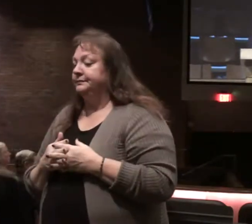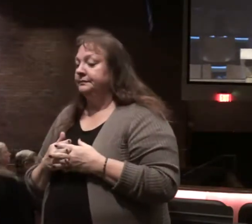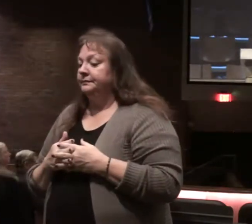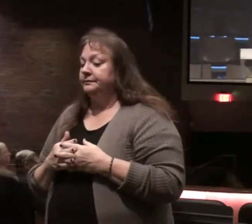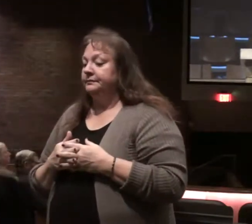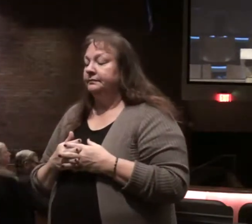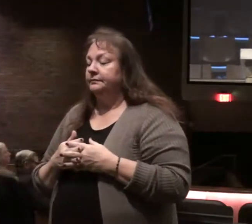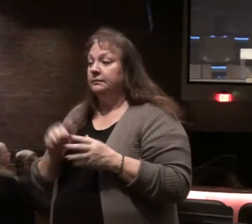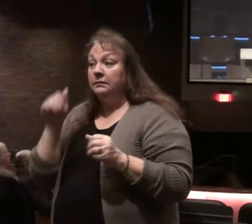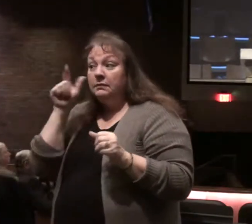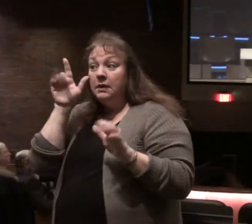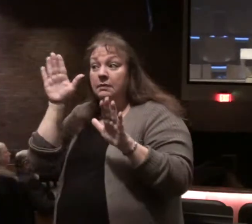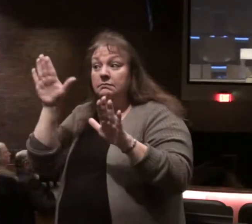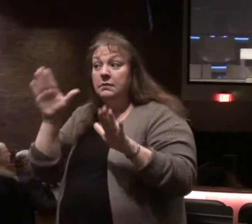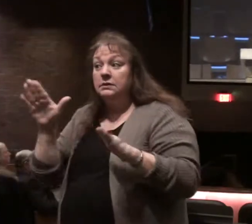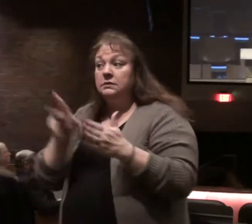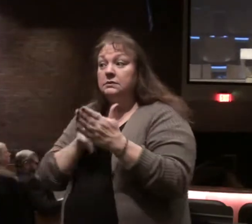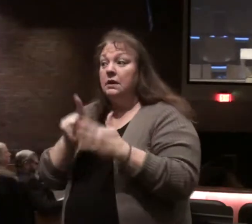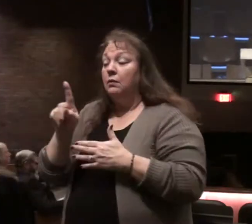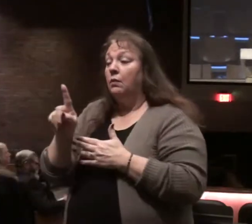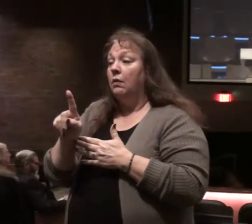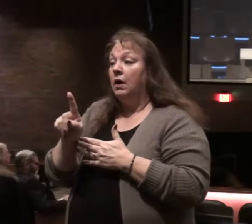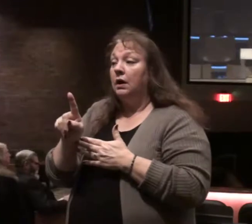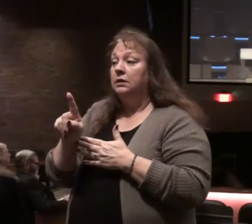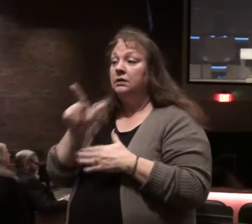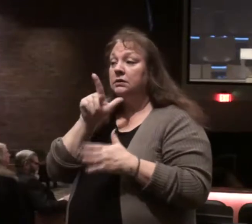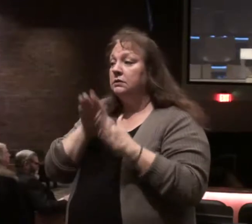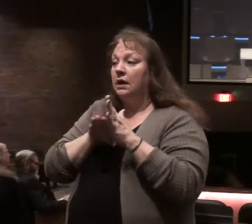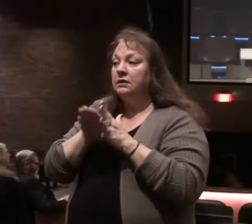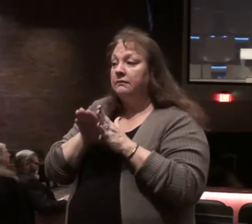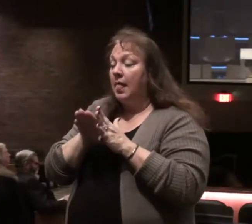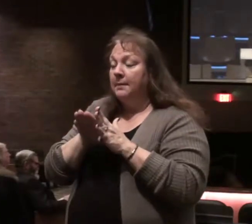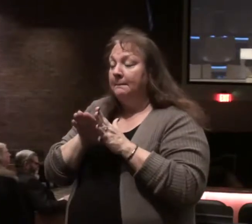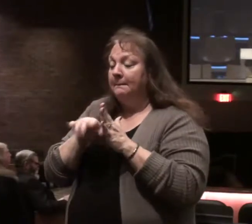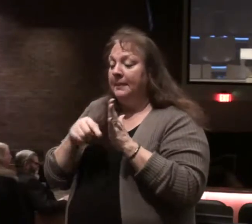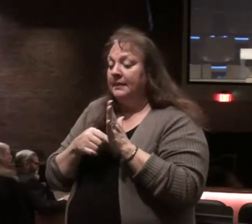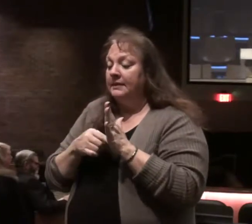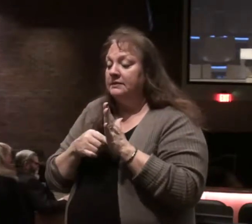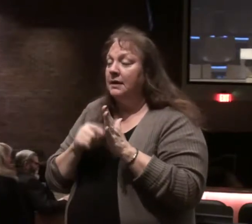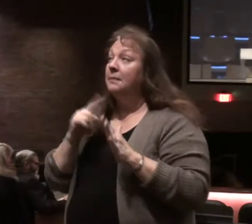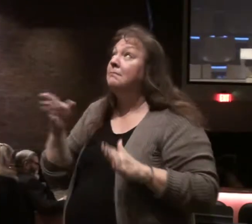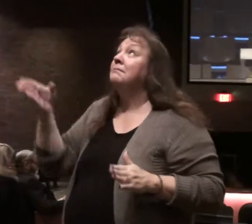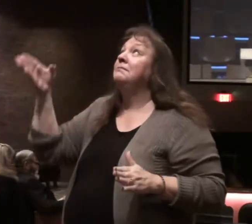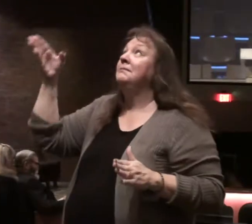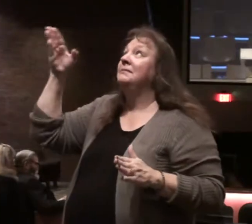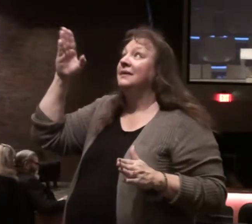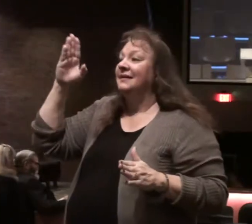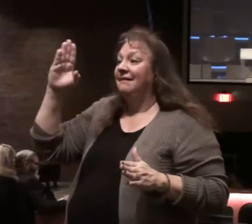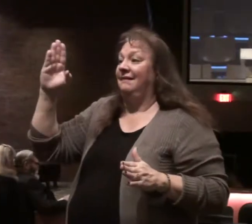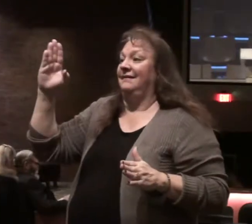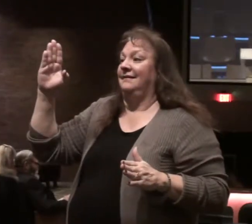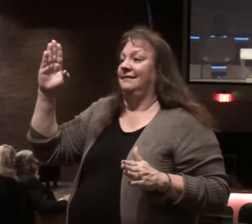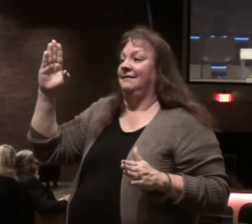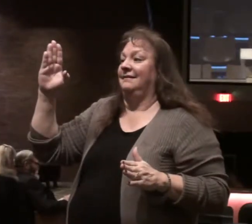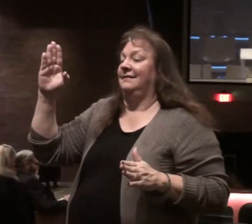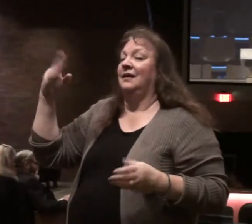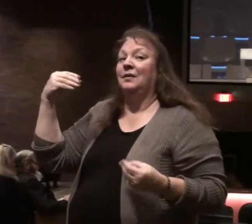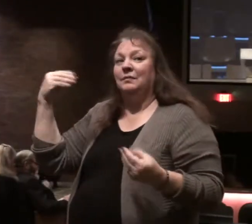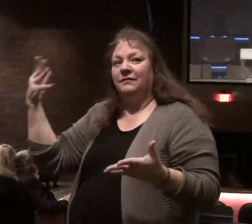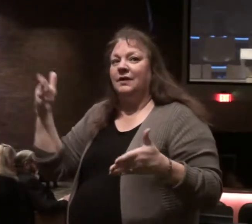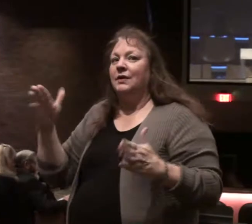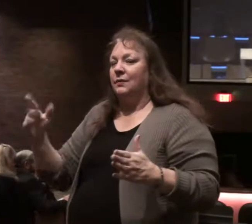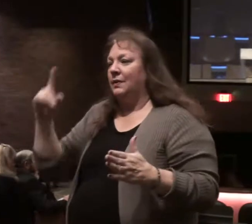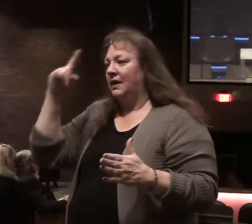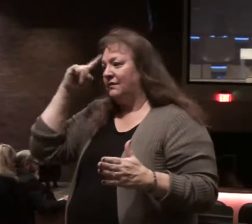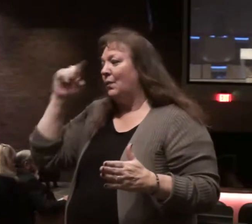now amazing thing is in psalm 1 doesn't develop this fact but the amazing thing is that God has provided a